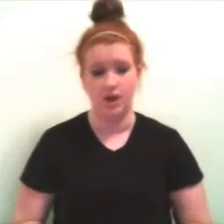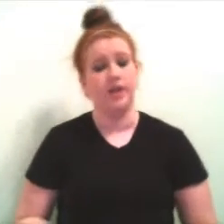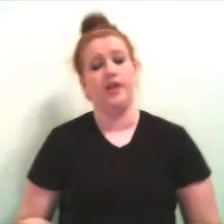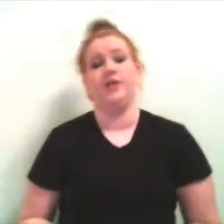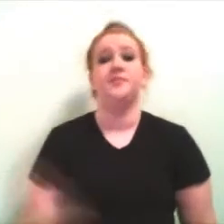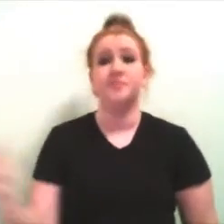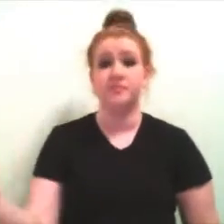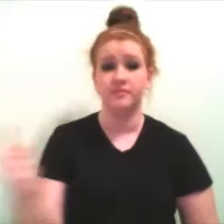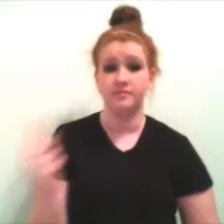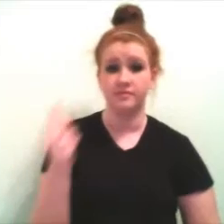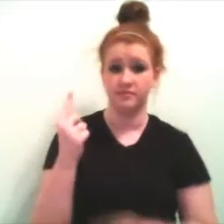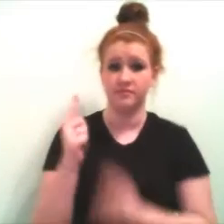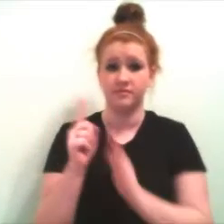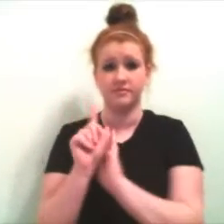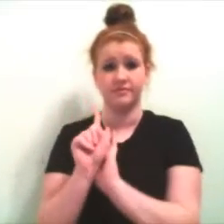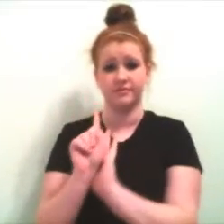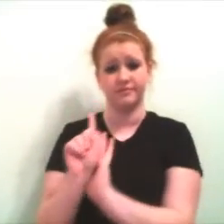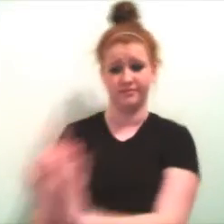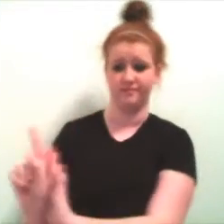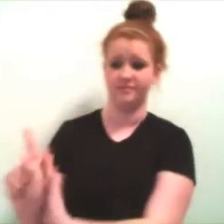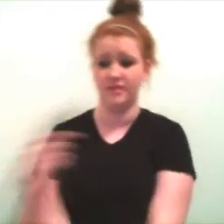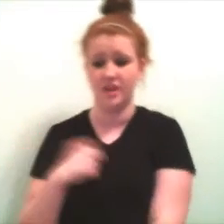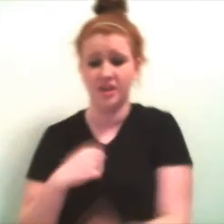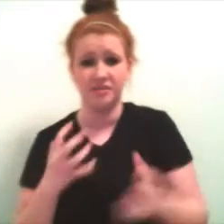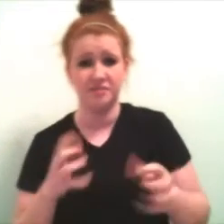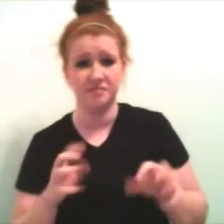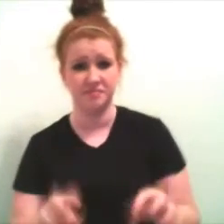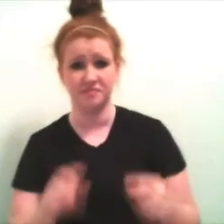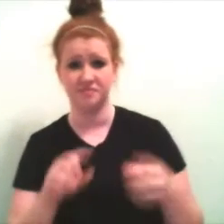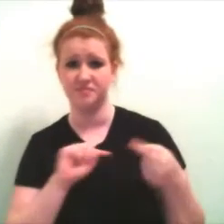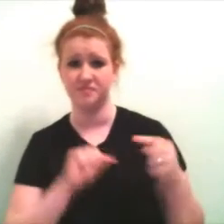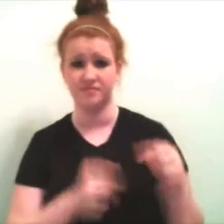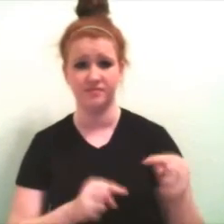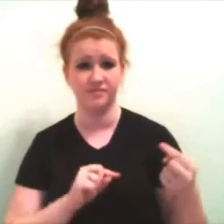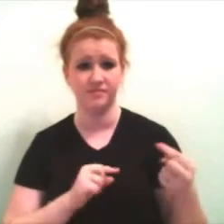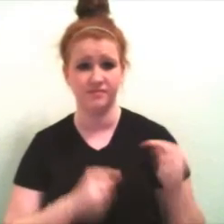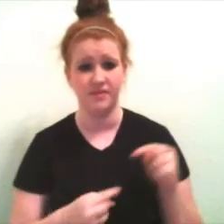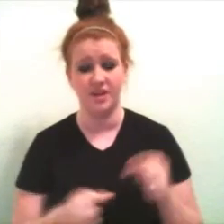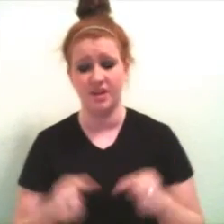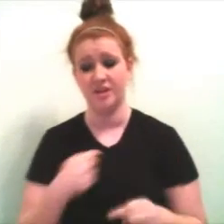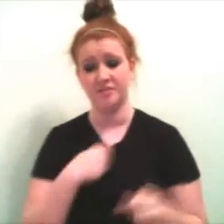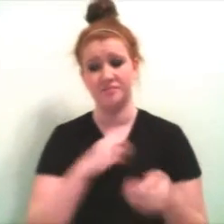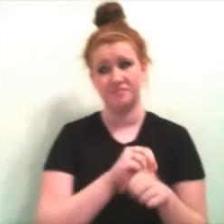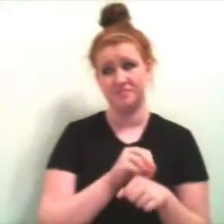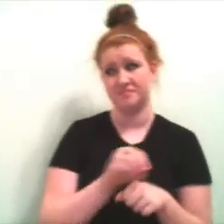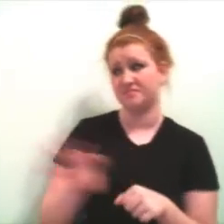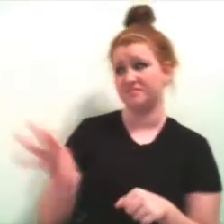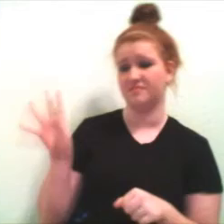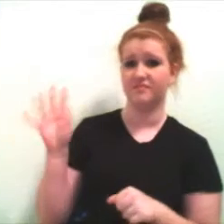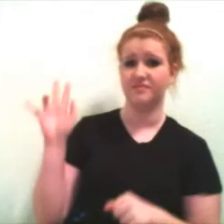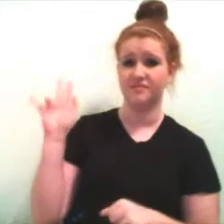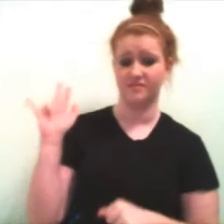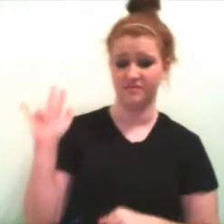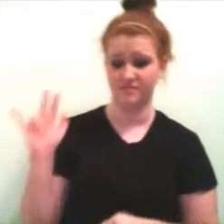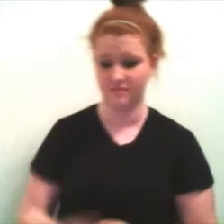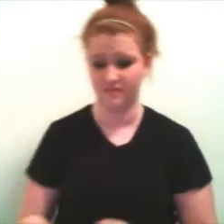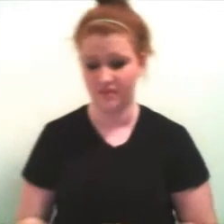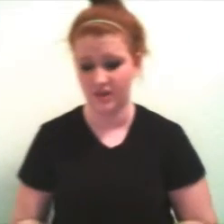Don't to the clouds, it's where my demons are,